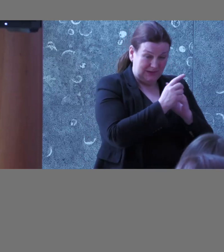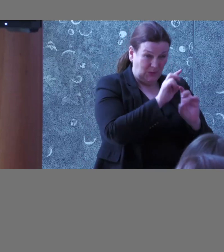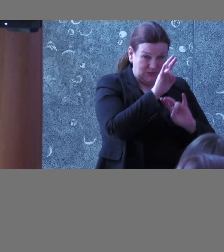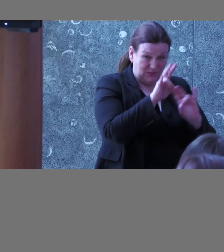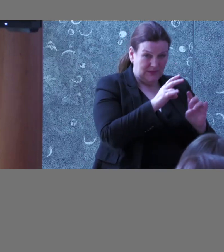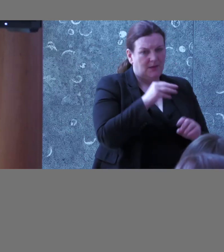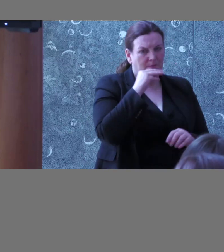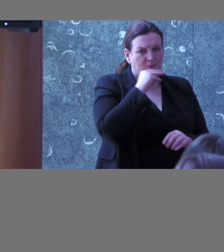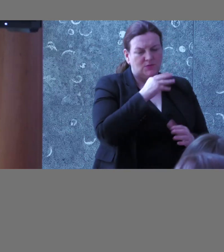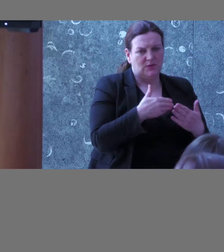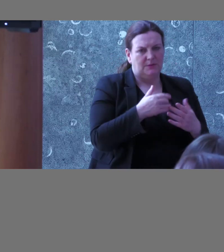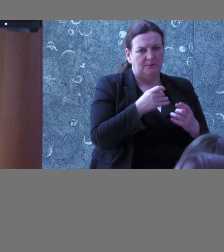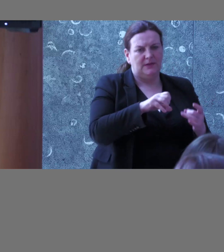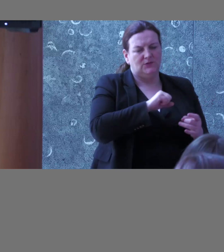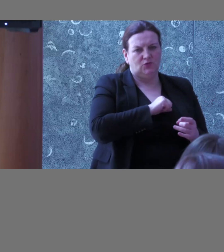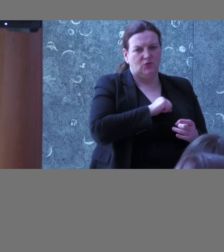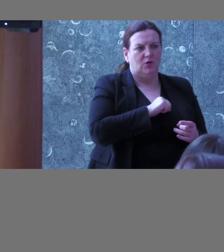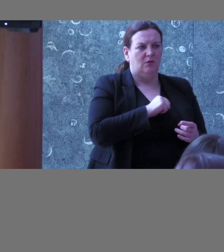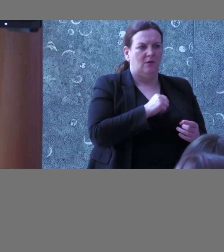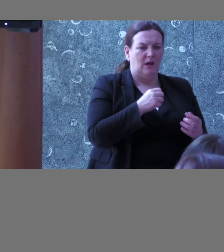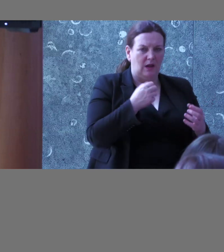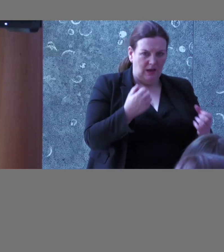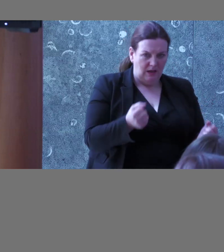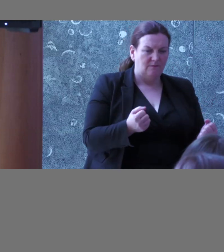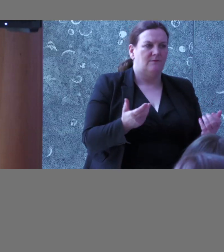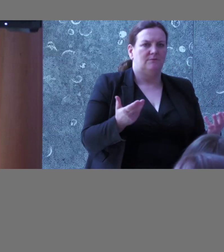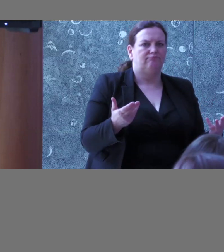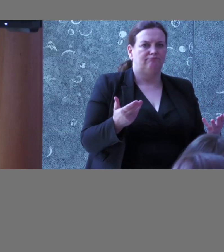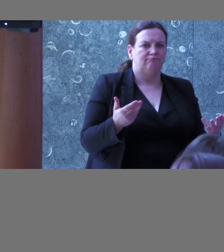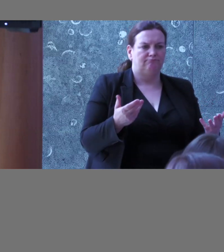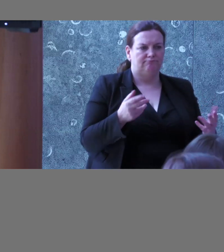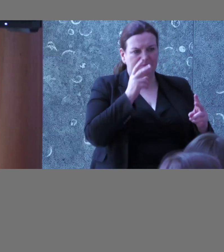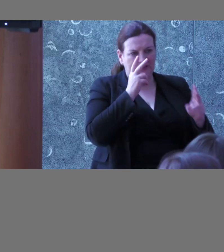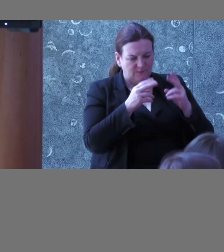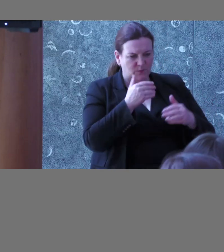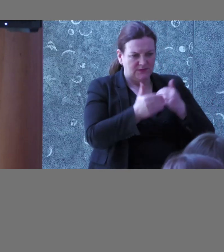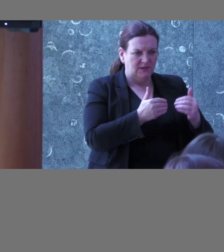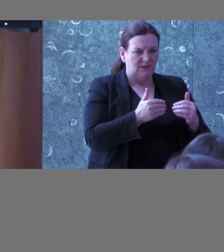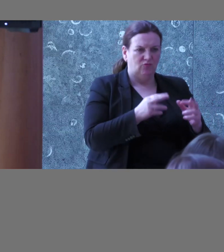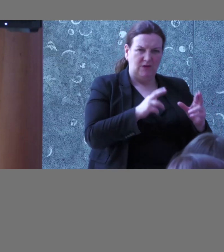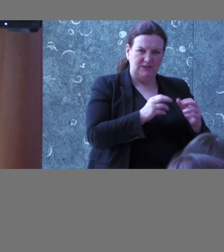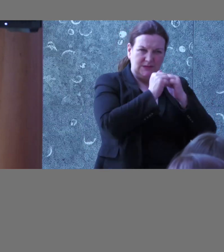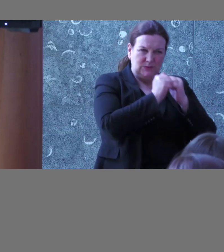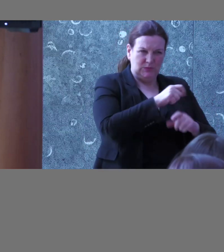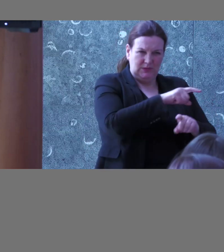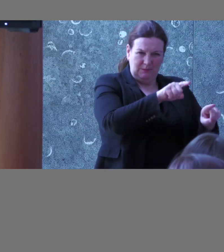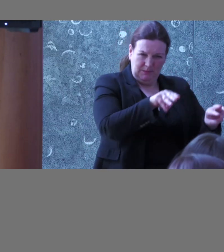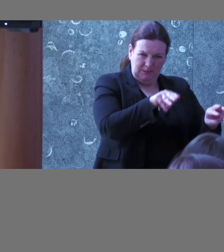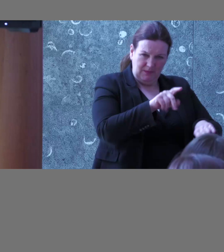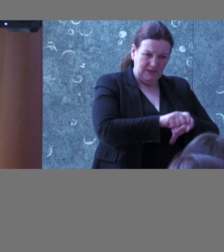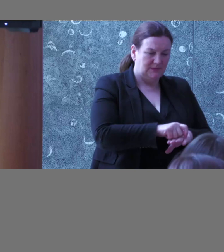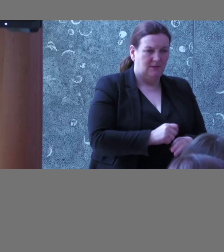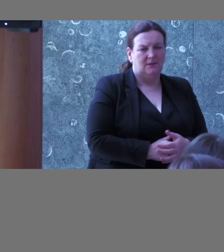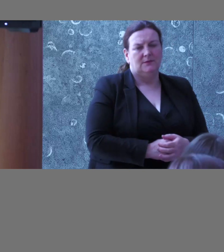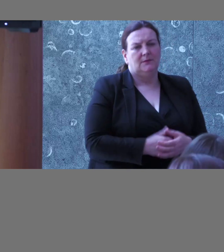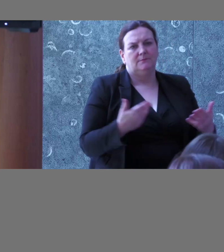it's really important to make sure that we're carrying those out in the ways that suit our users the best, so that might